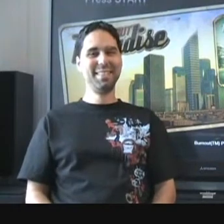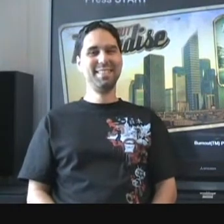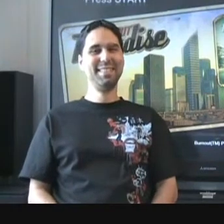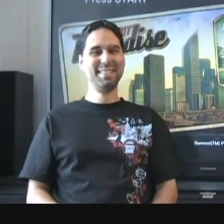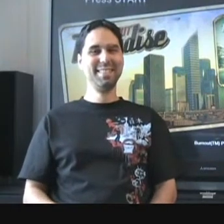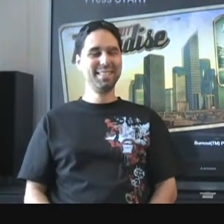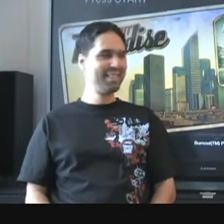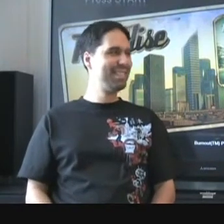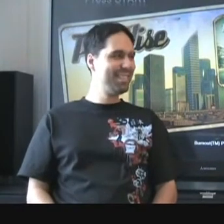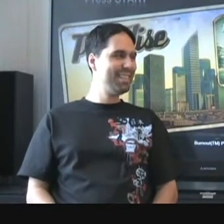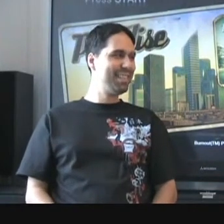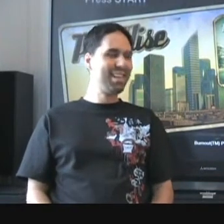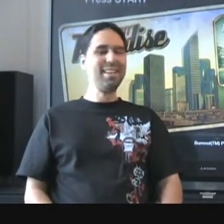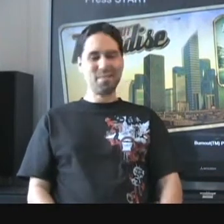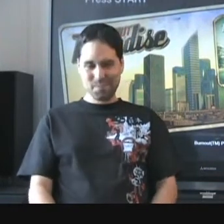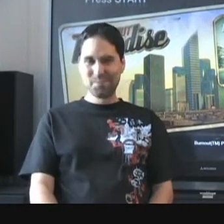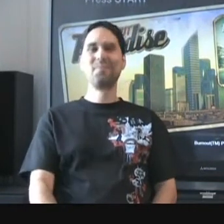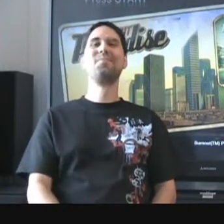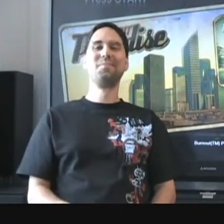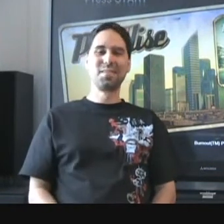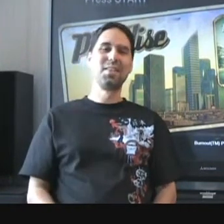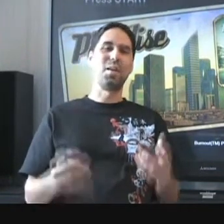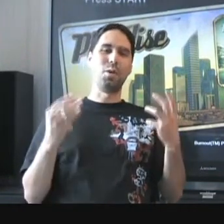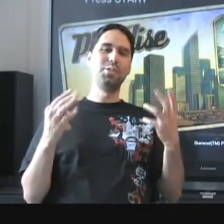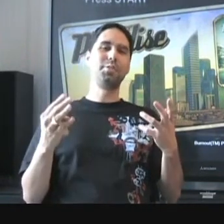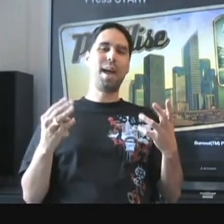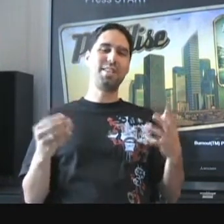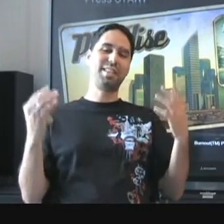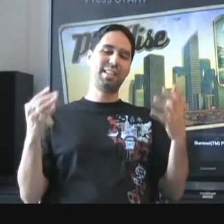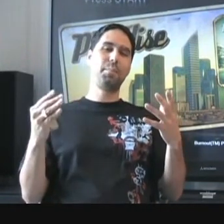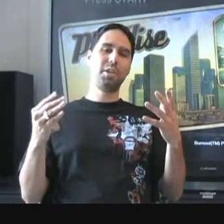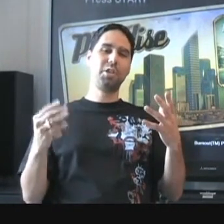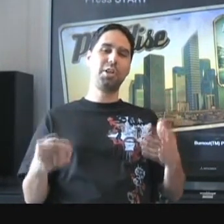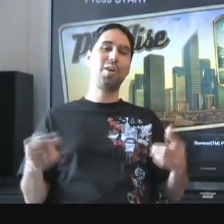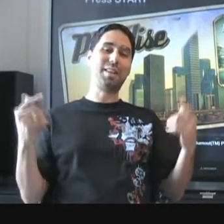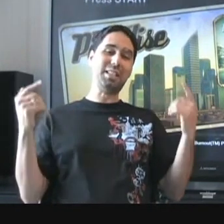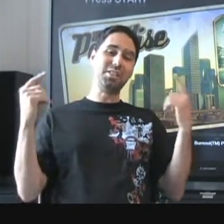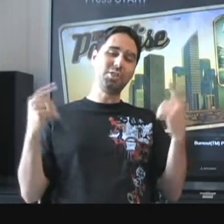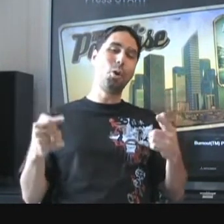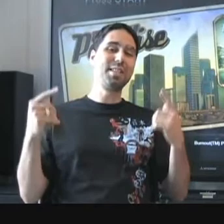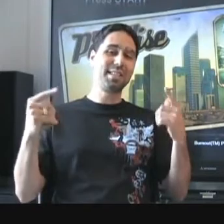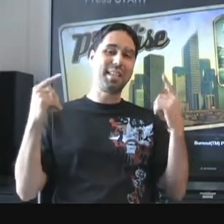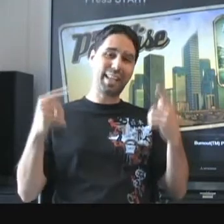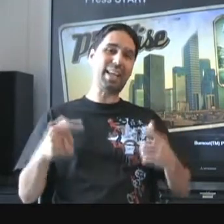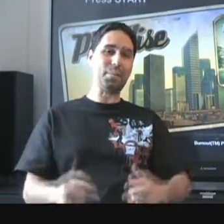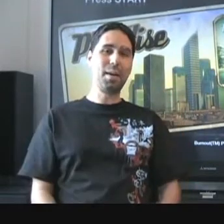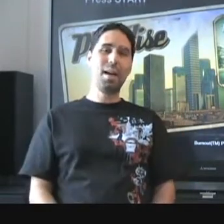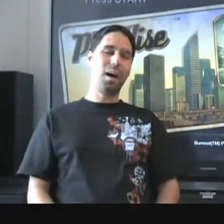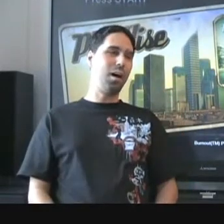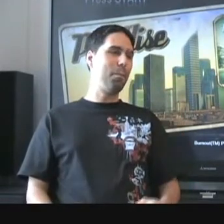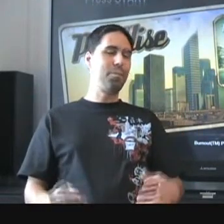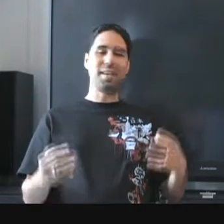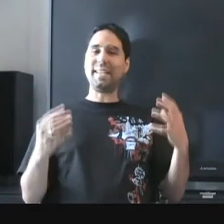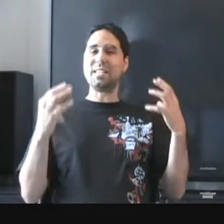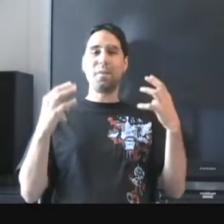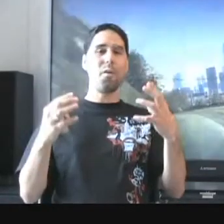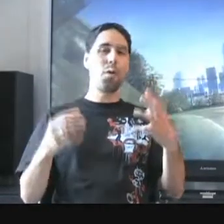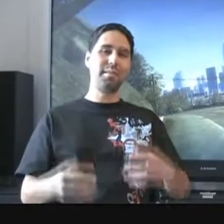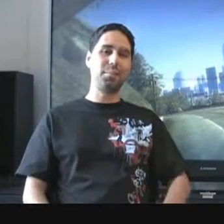in the street and take it down. have to crash into it. And once you smash it, ends up in your junkyard and it is yours to keep. It gets very more in depth